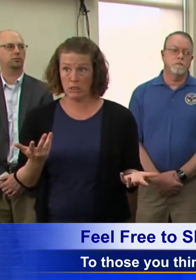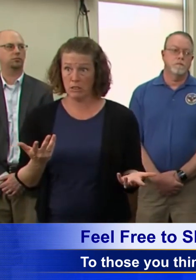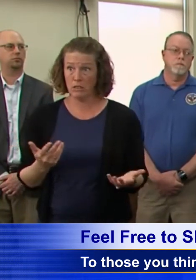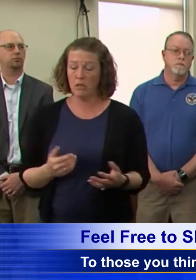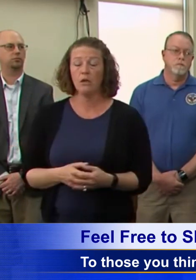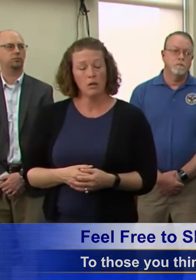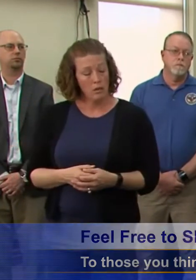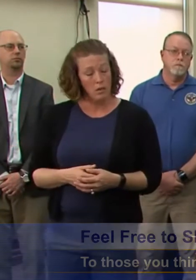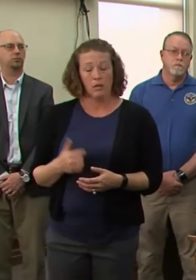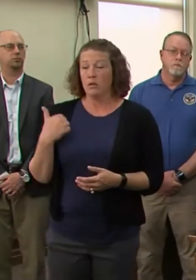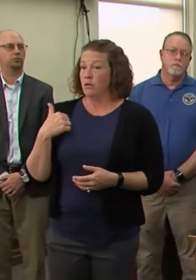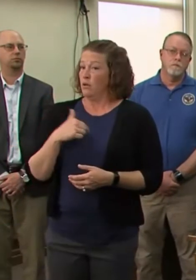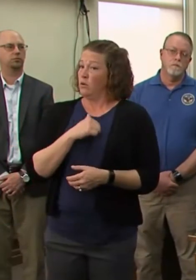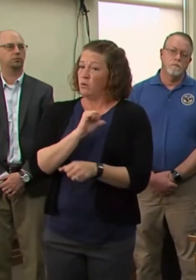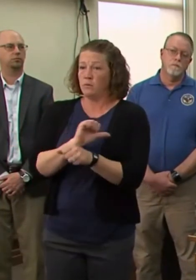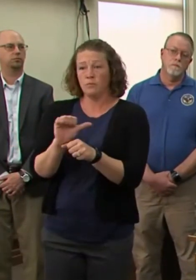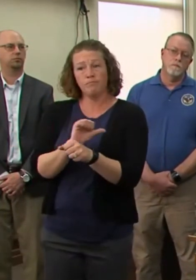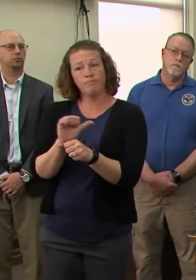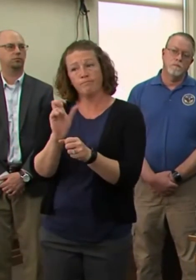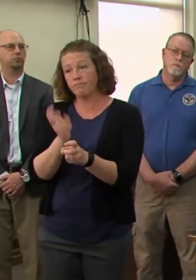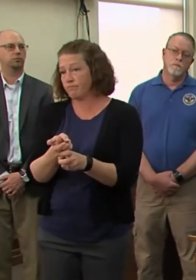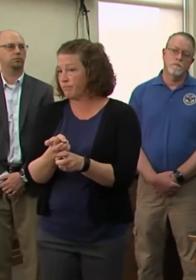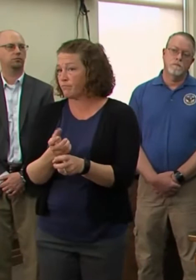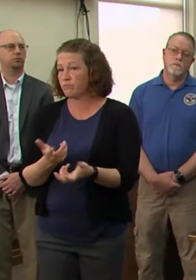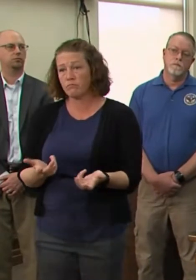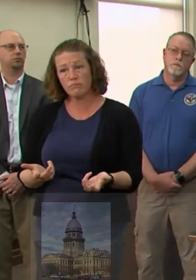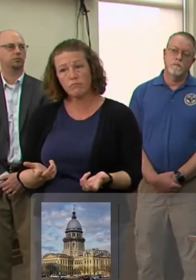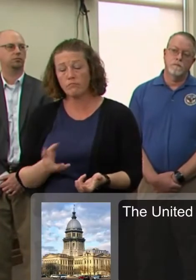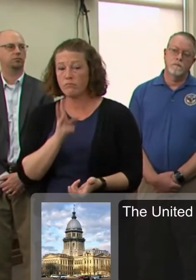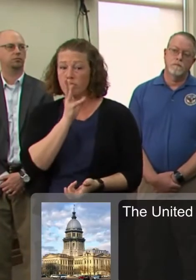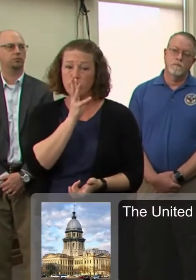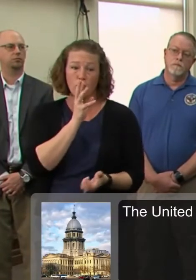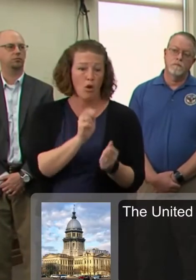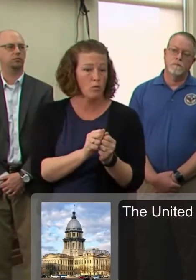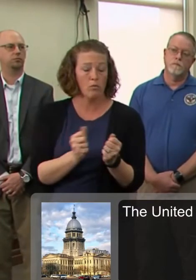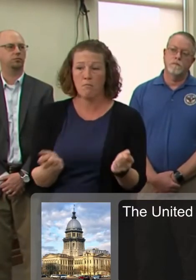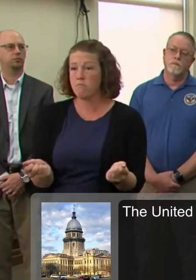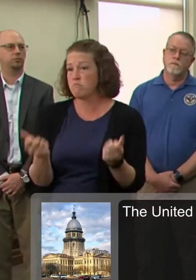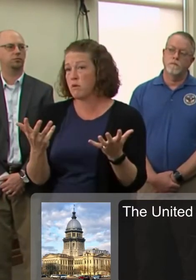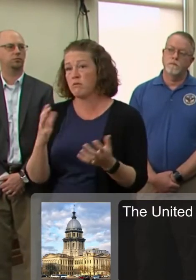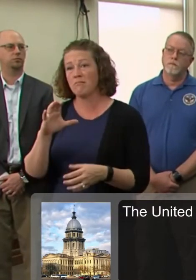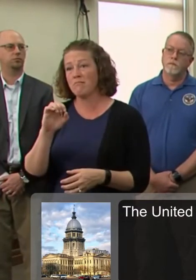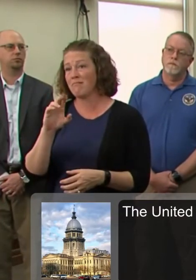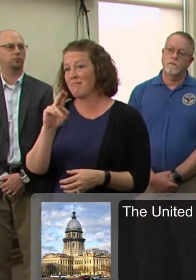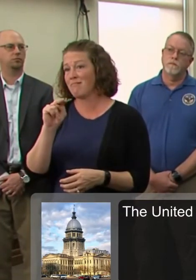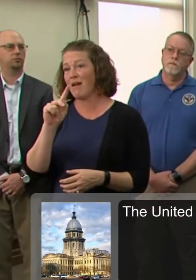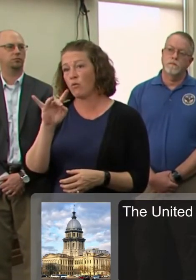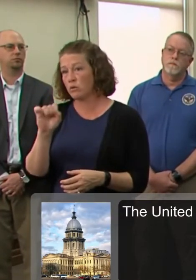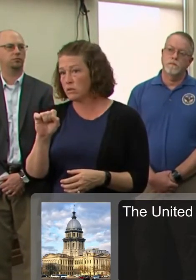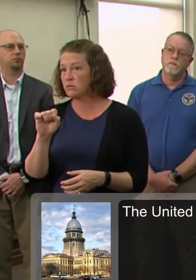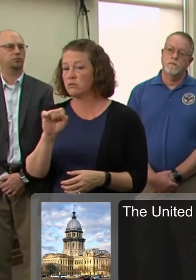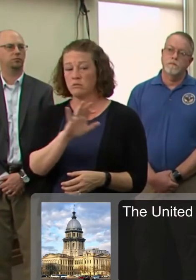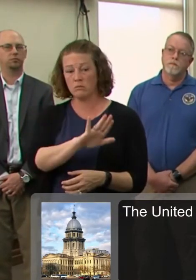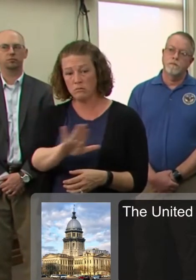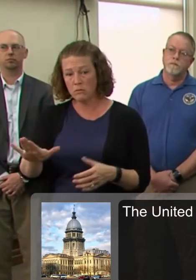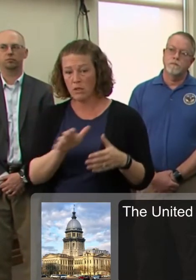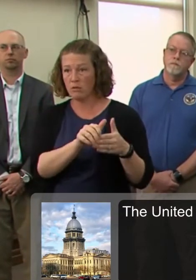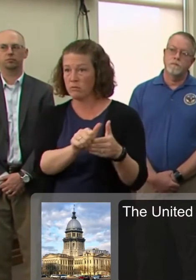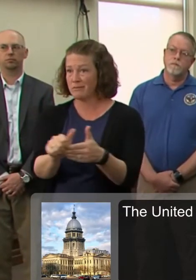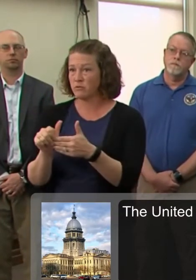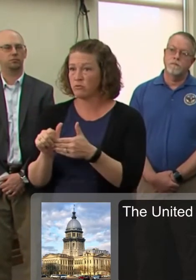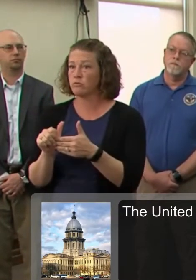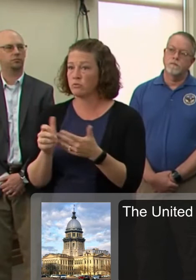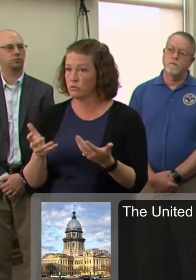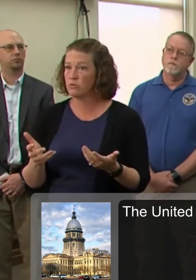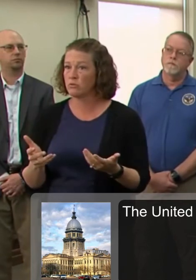So we're working very hard. We've talked to a variety of the counties, uh, and their leadership about during this